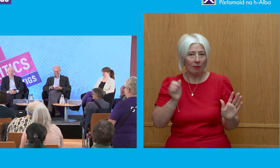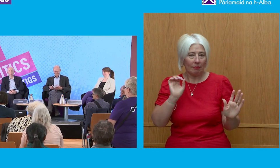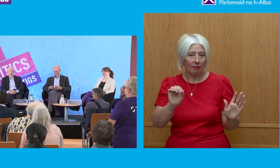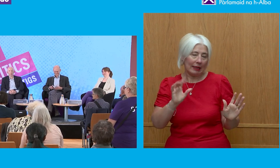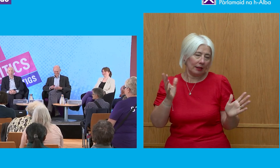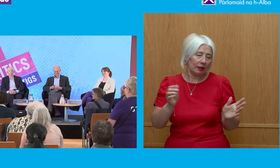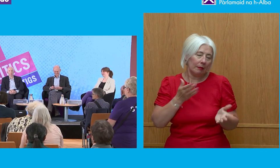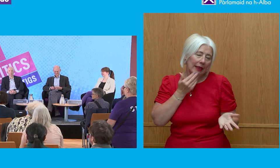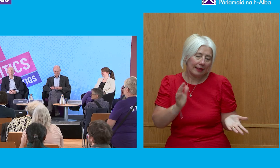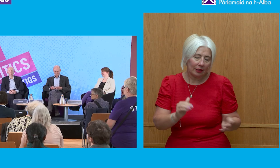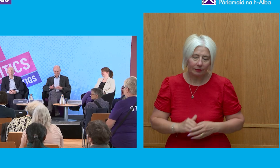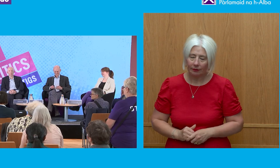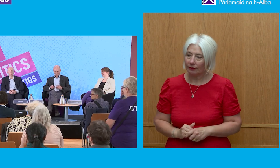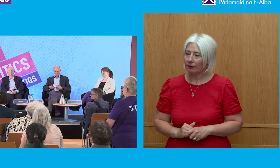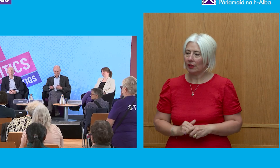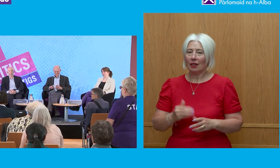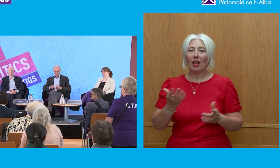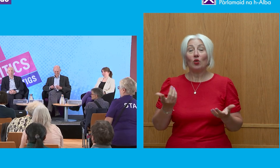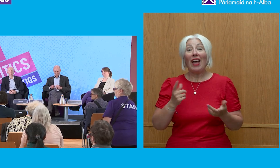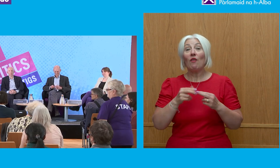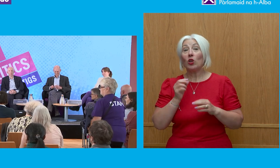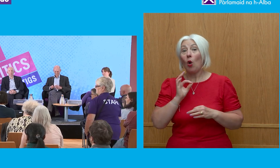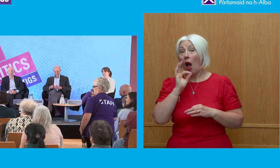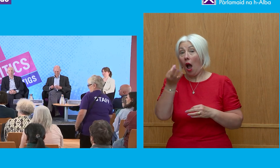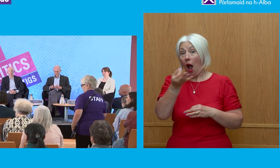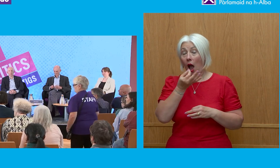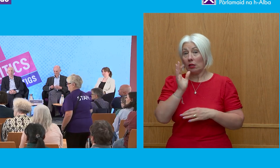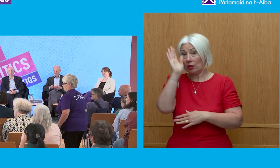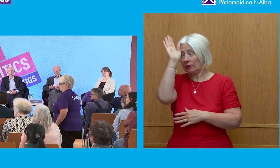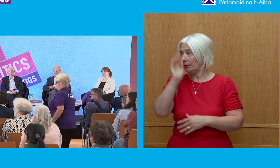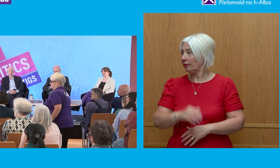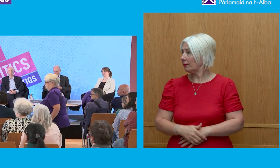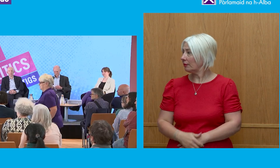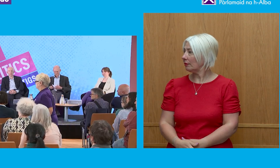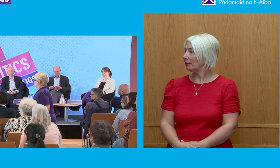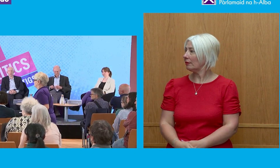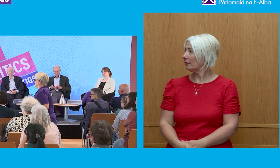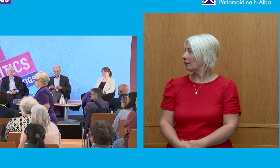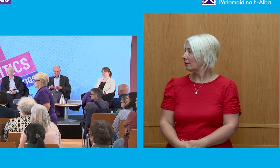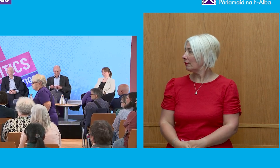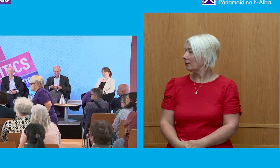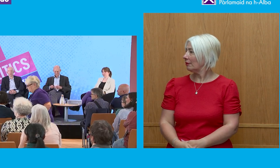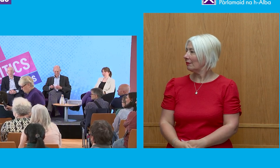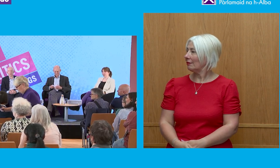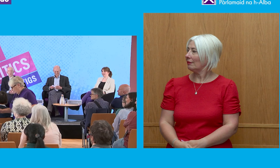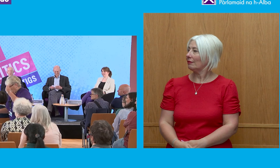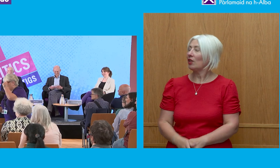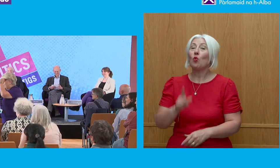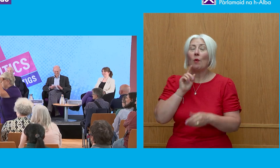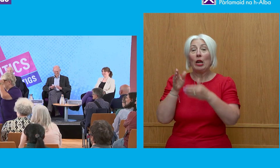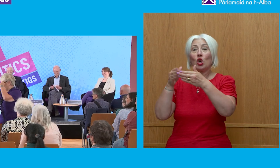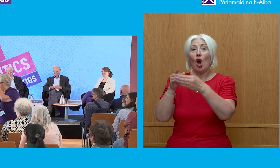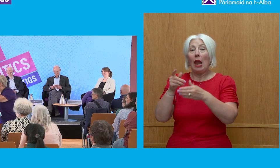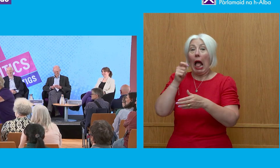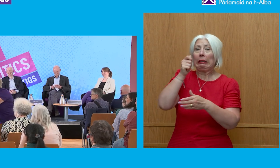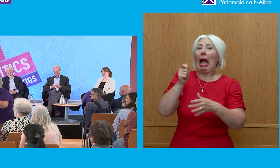demand. So if you'd like to ask a question, pop your hand up. I'm going to start right at the front with the lady in the corner just to be most problematic to the microphone, right next